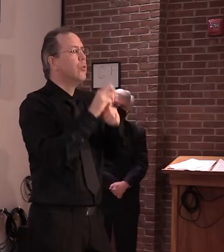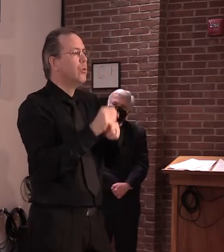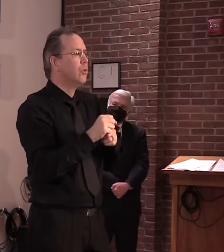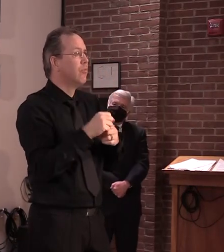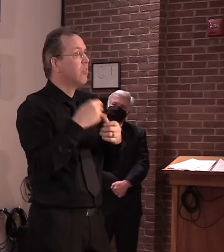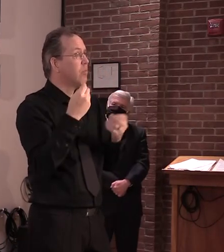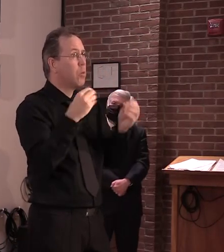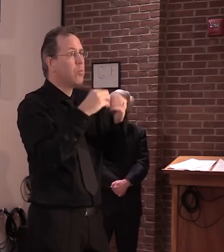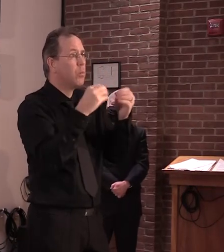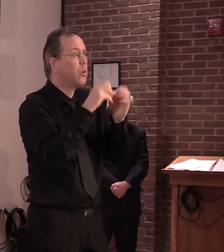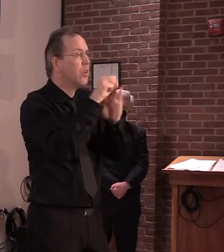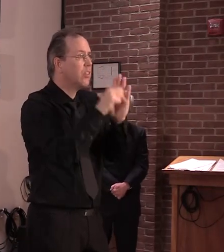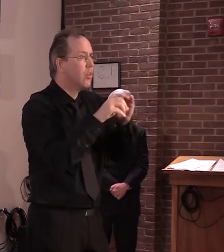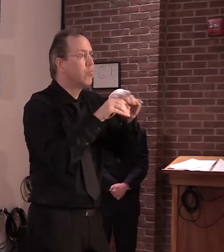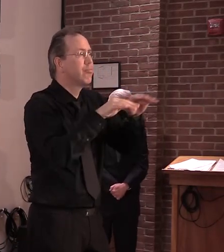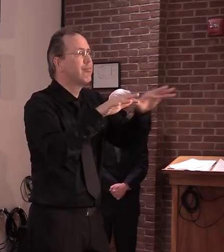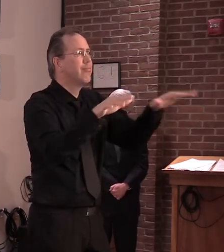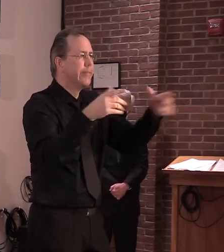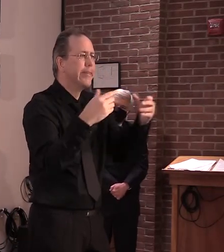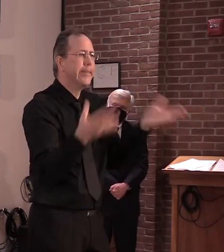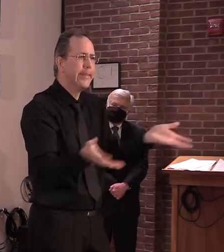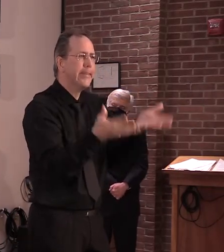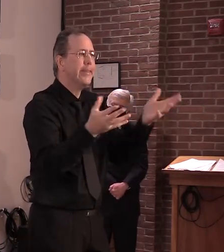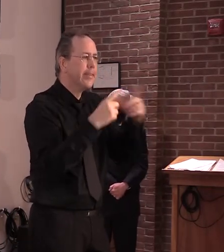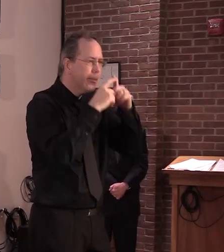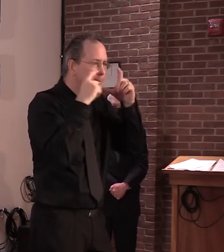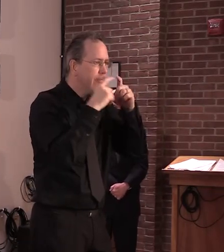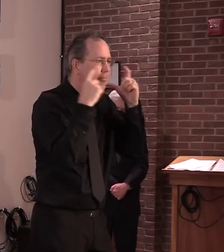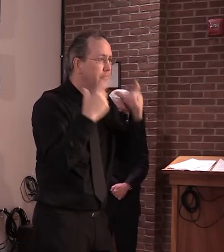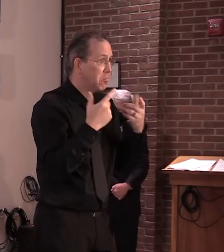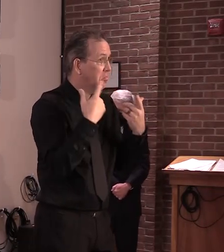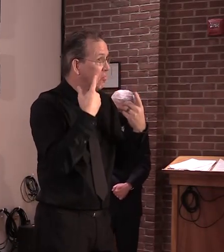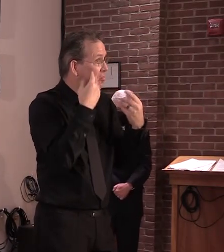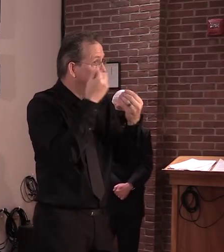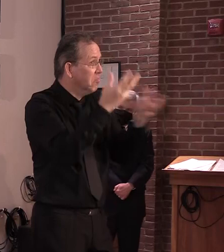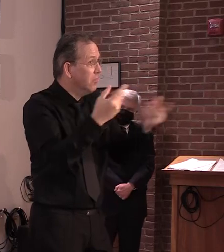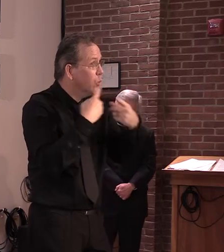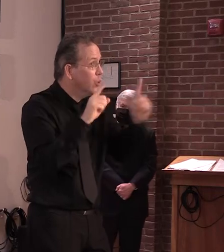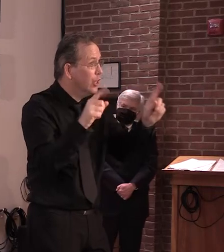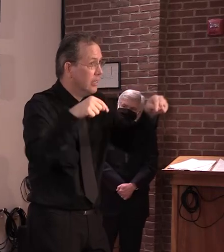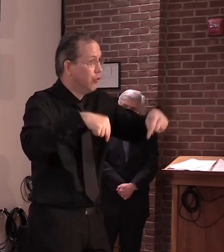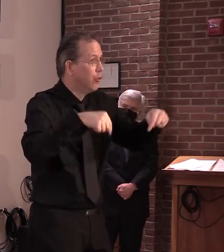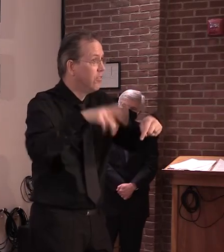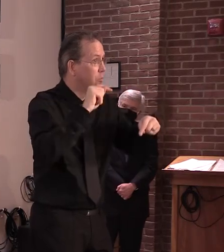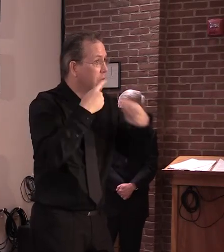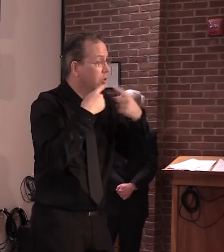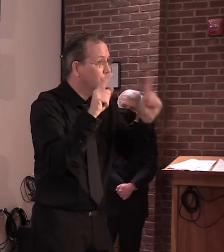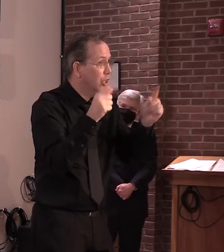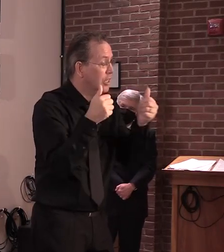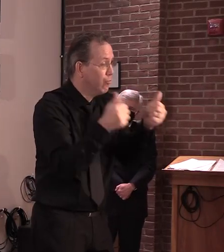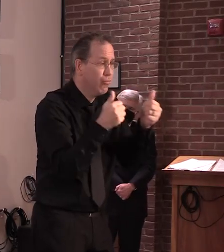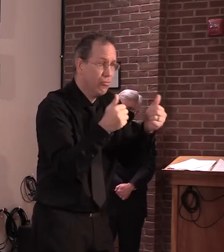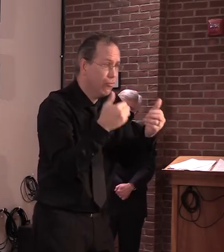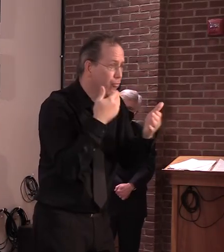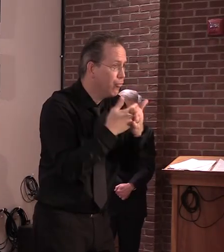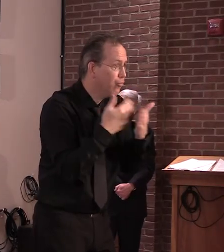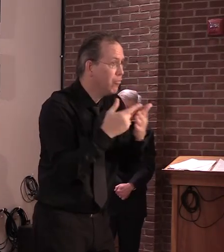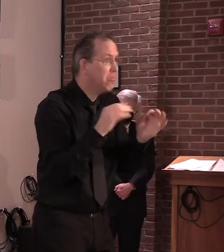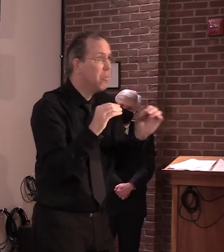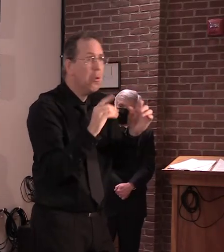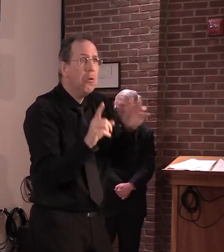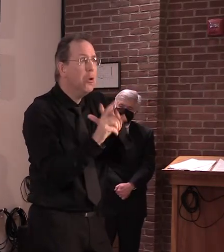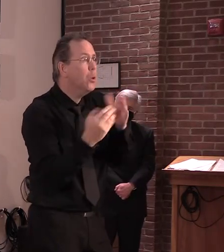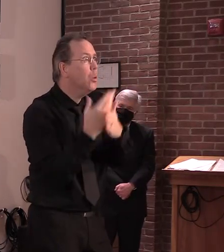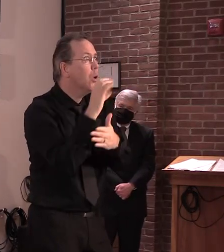We are seeing the results of that. We are seeing zero, like I said yesterday, we saw